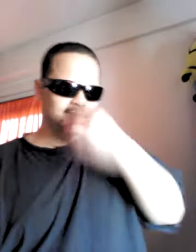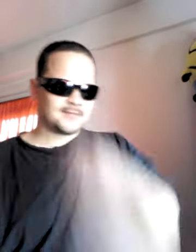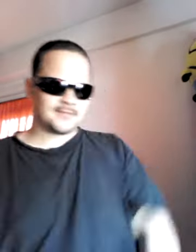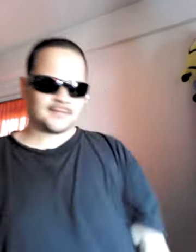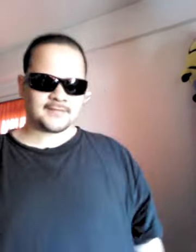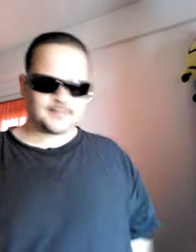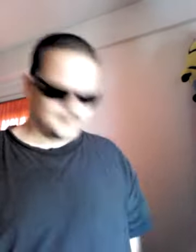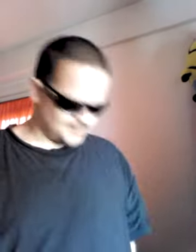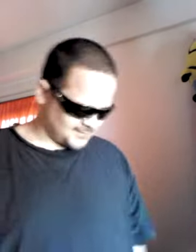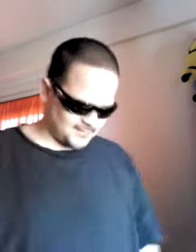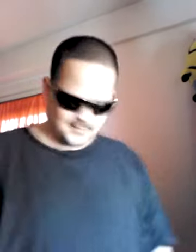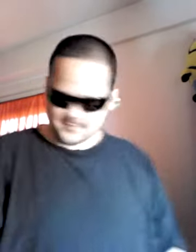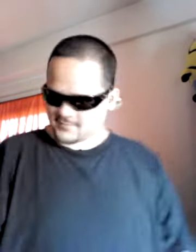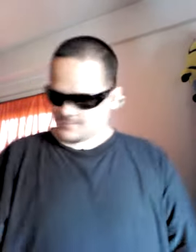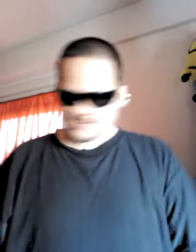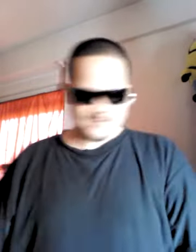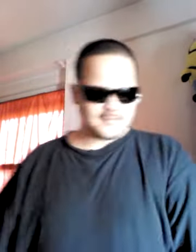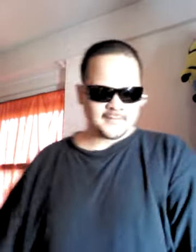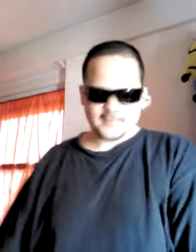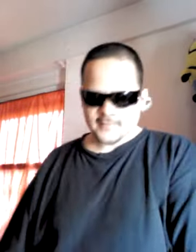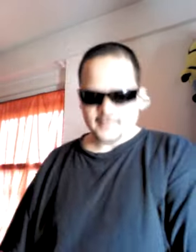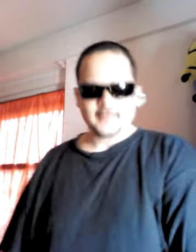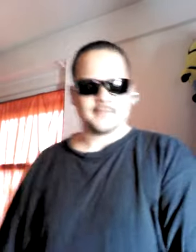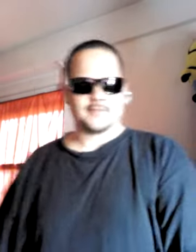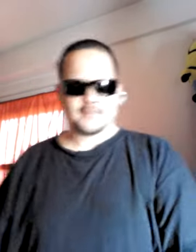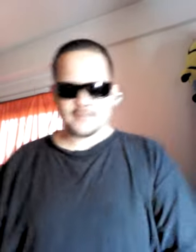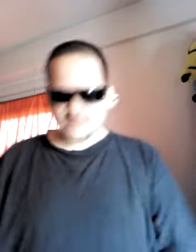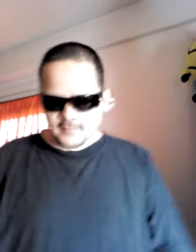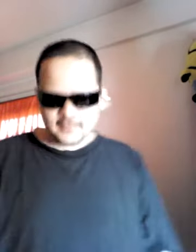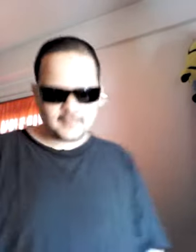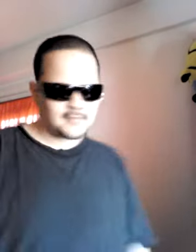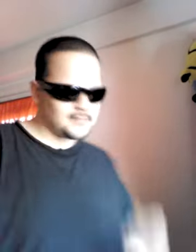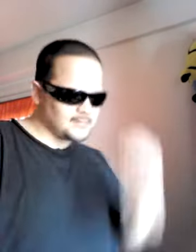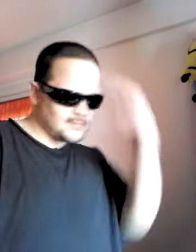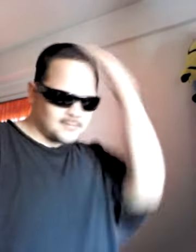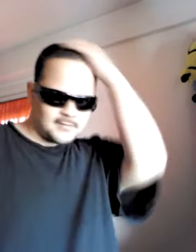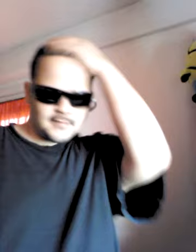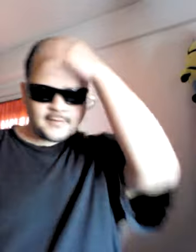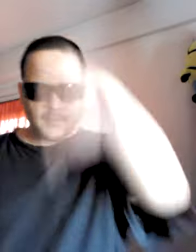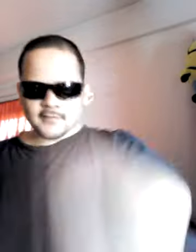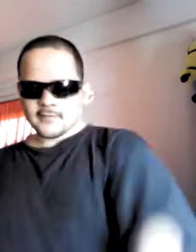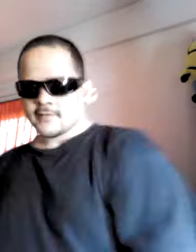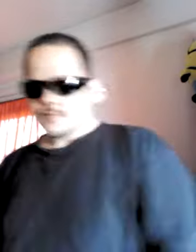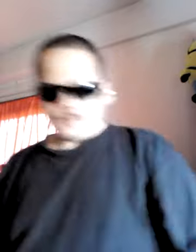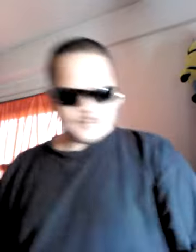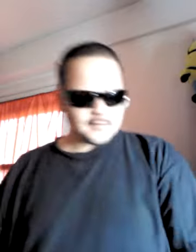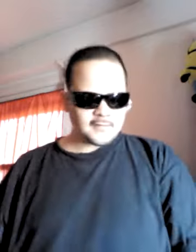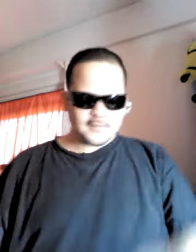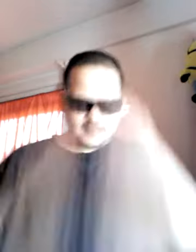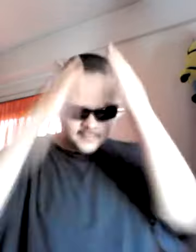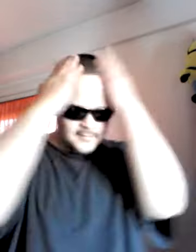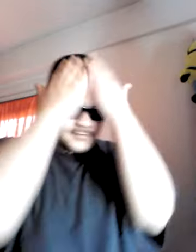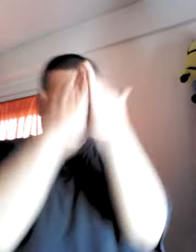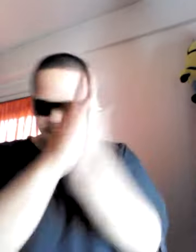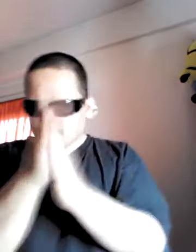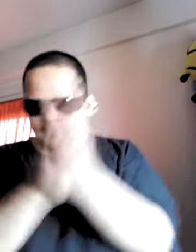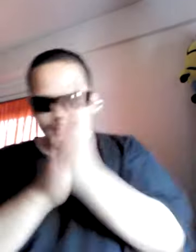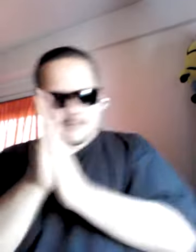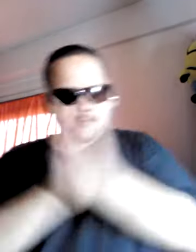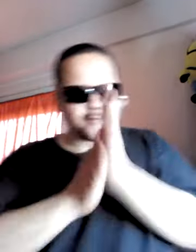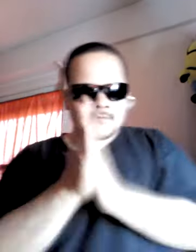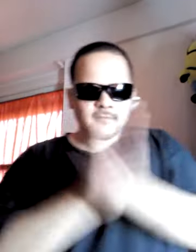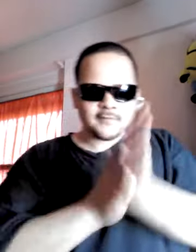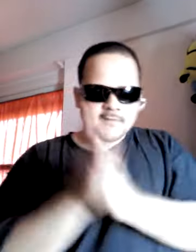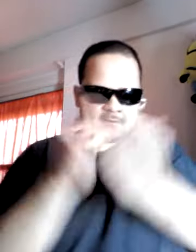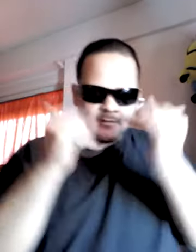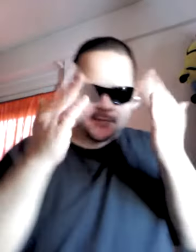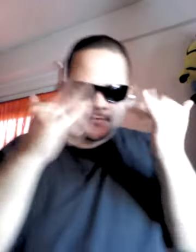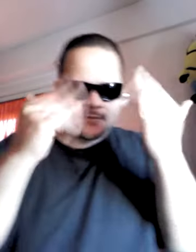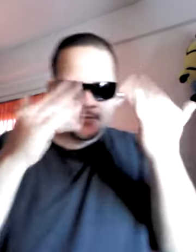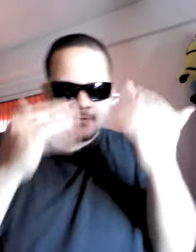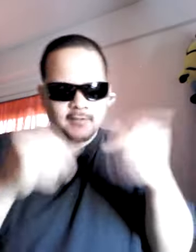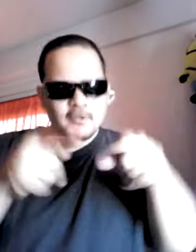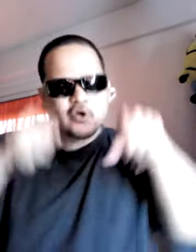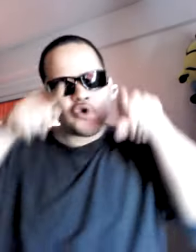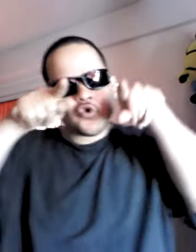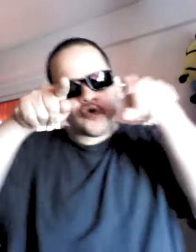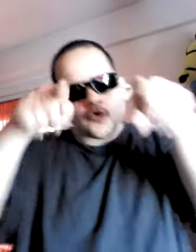fool, Compton in the house, bitch Yeah, you can nail me to the motherfuckin' wall,